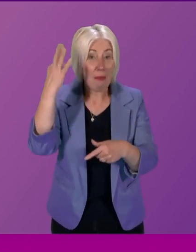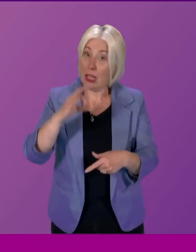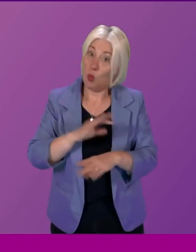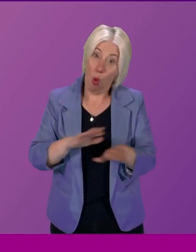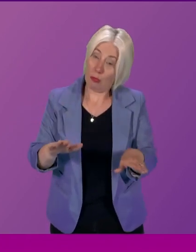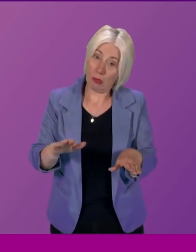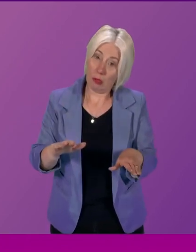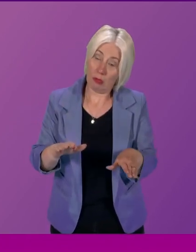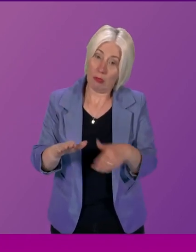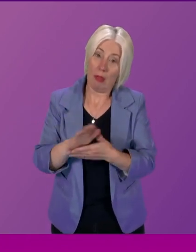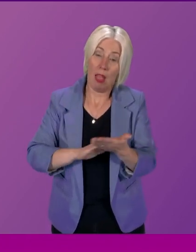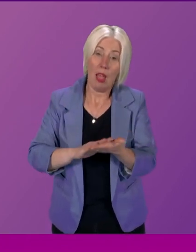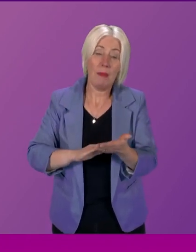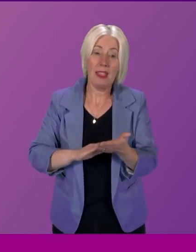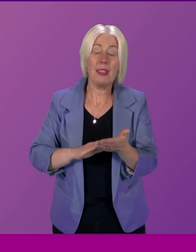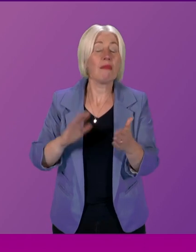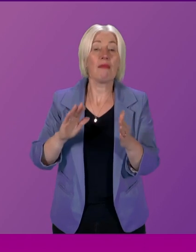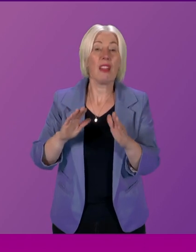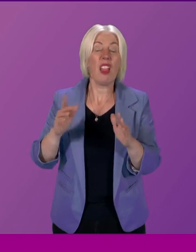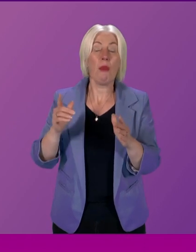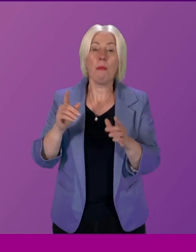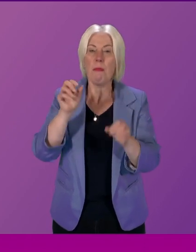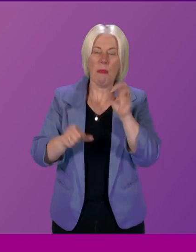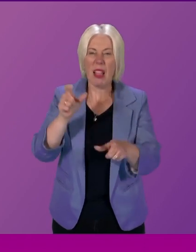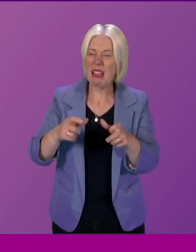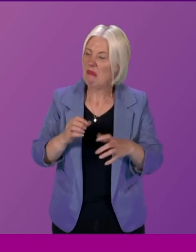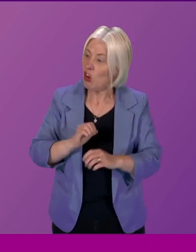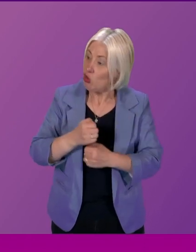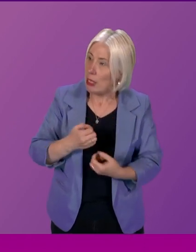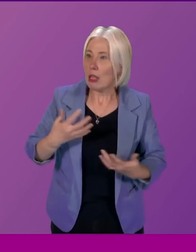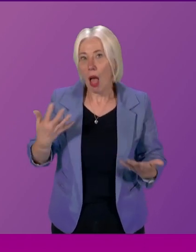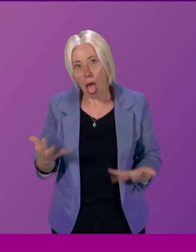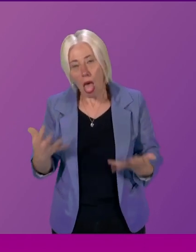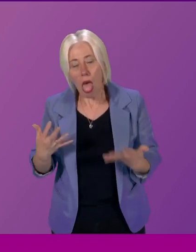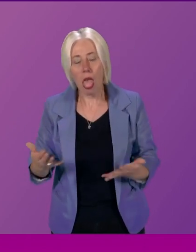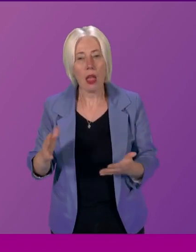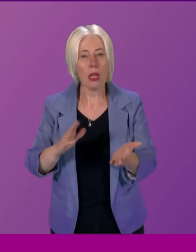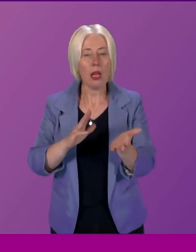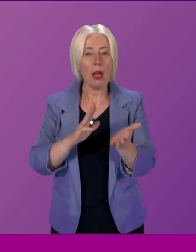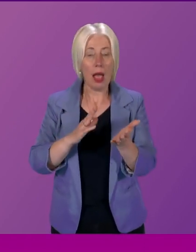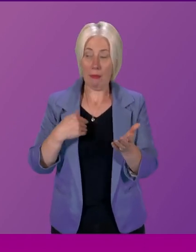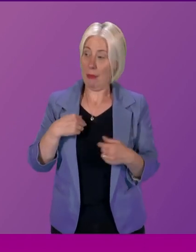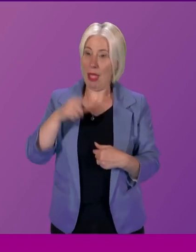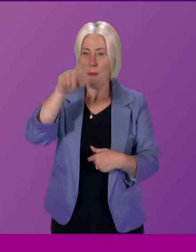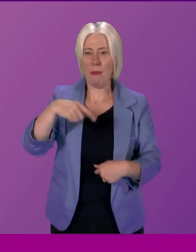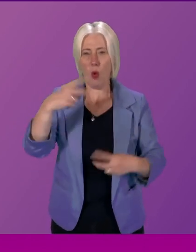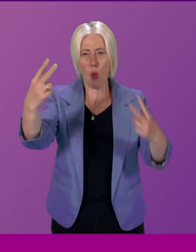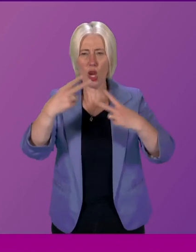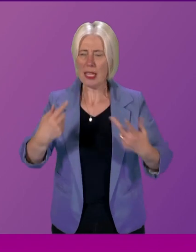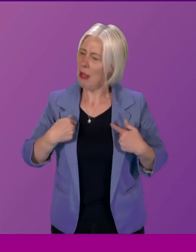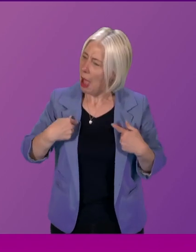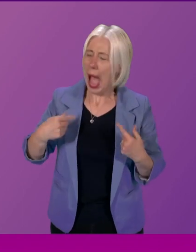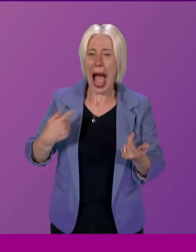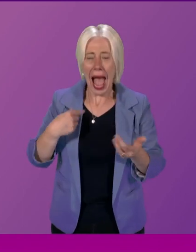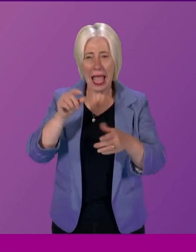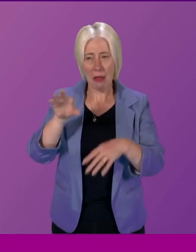that backbenchers don't get to ask the questions and people get frustrated that their MSPs that they've elected are not getting the answers